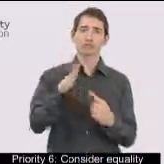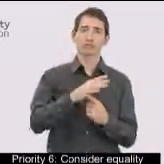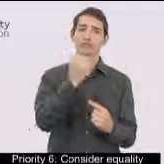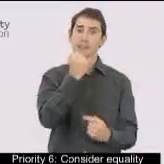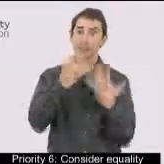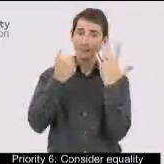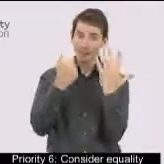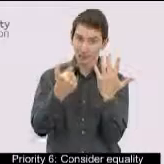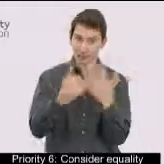Priority 6.